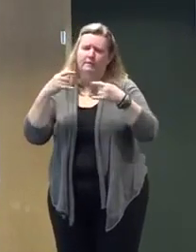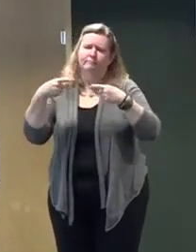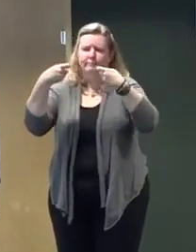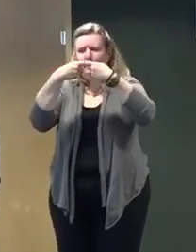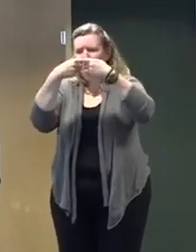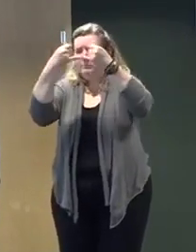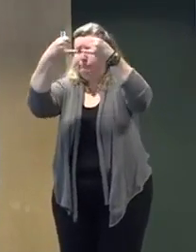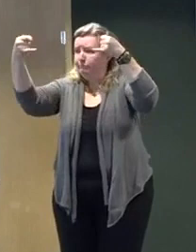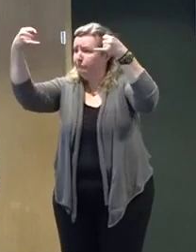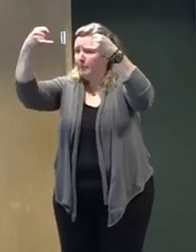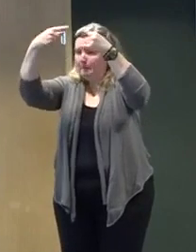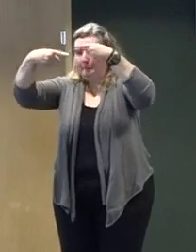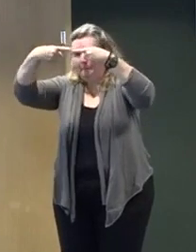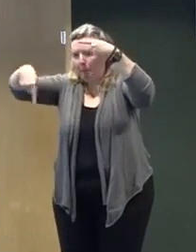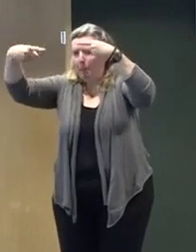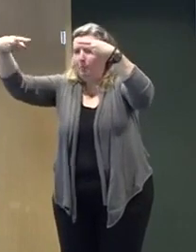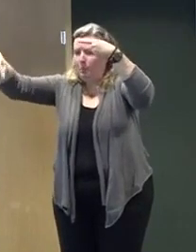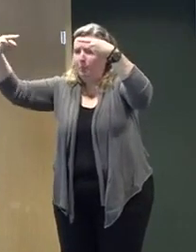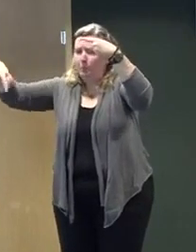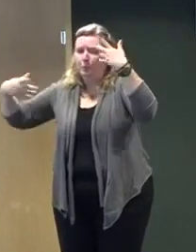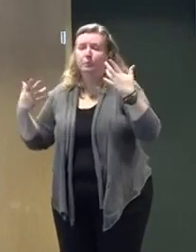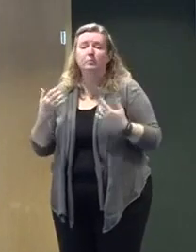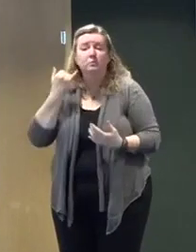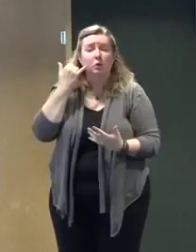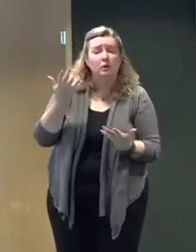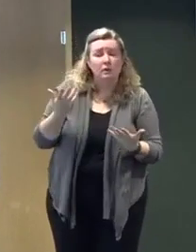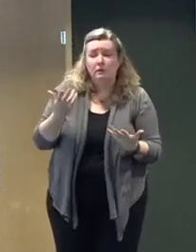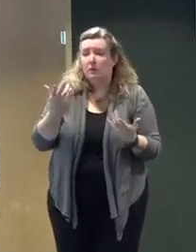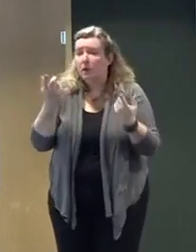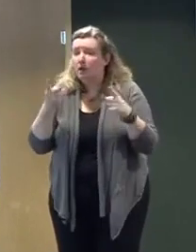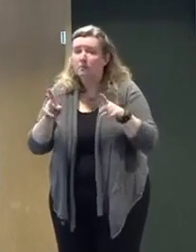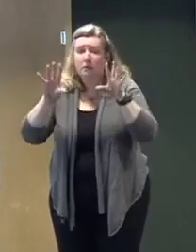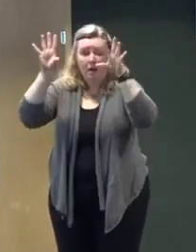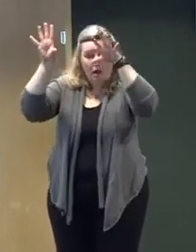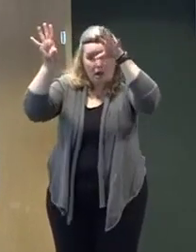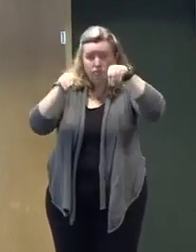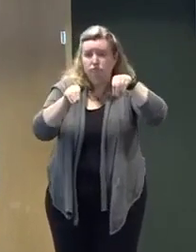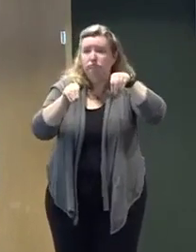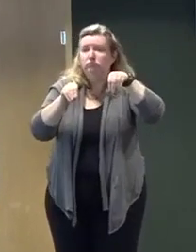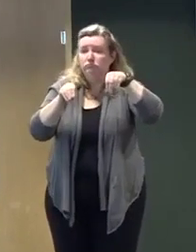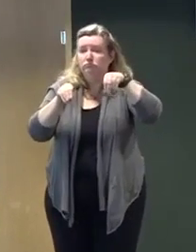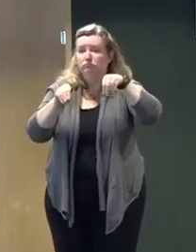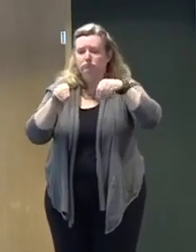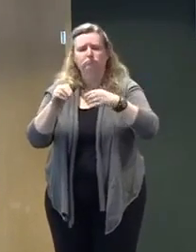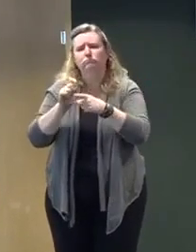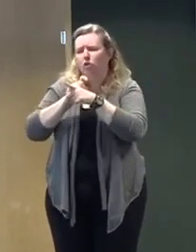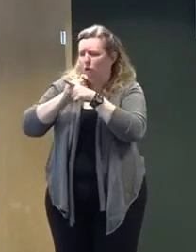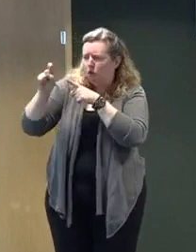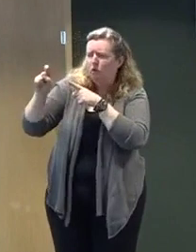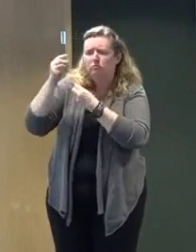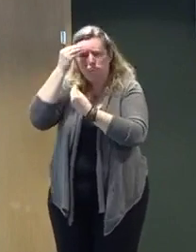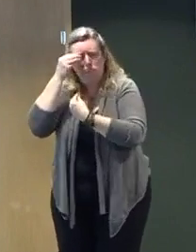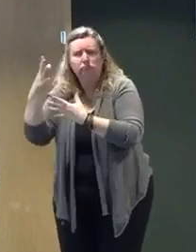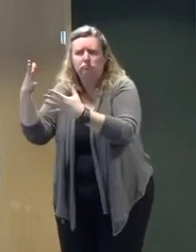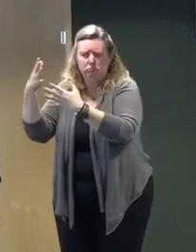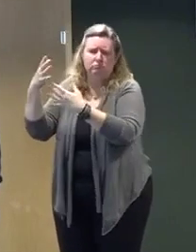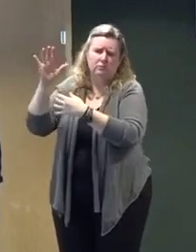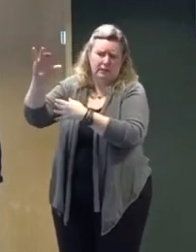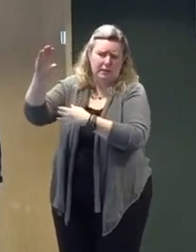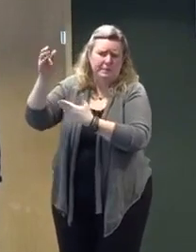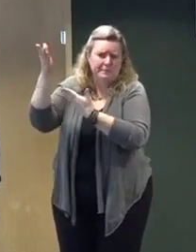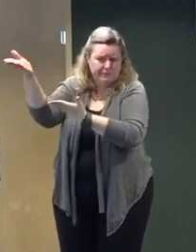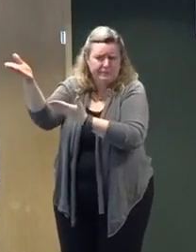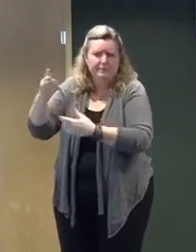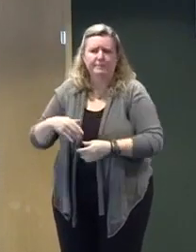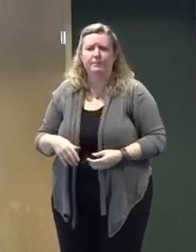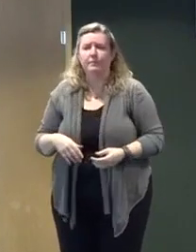somebody else is calling it in. Report it to your utility immediately. If you see a downed power line, stay clear of it. Don't go near it.